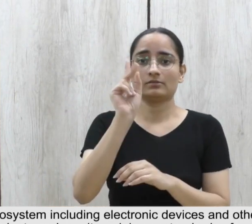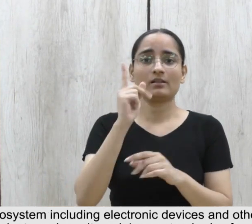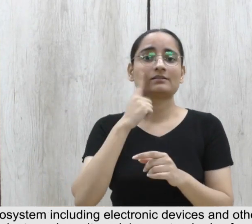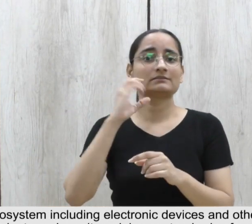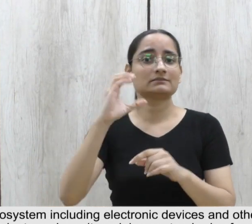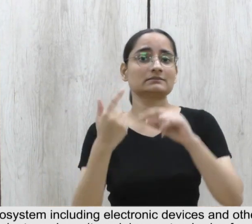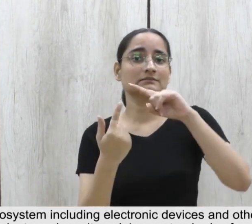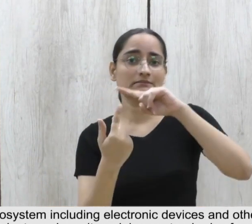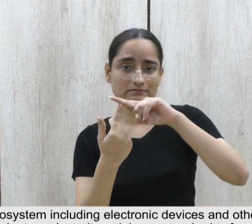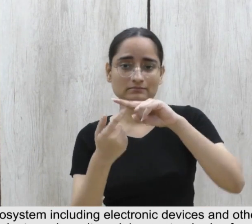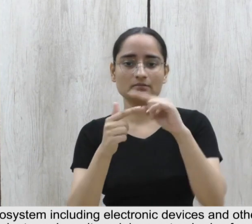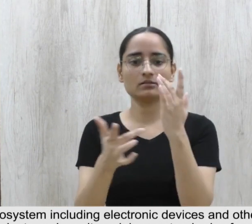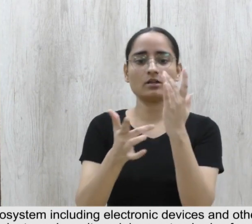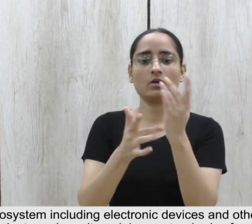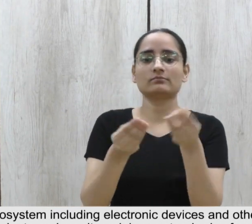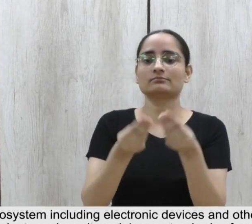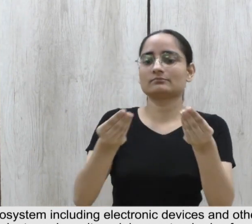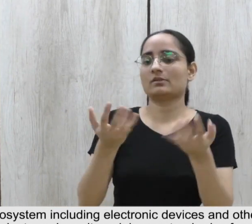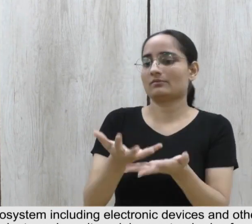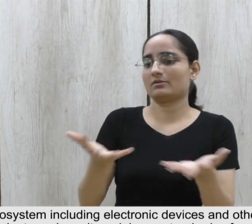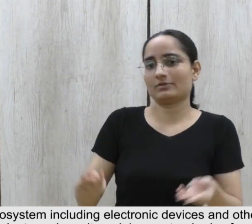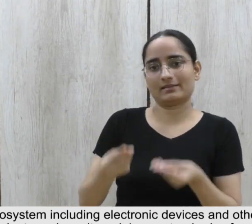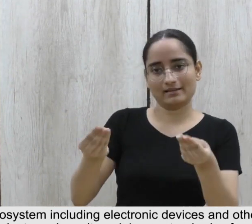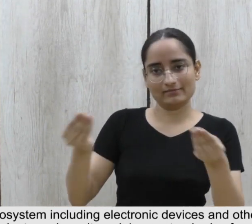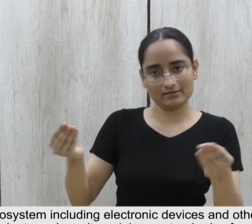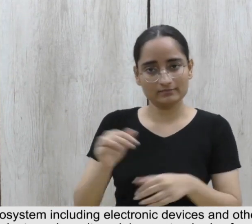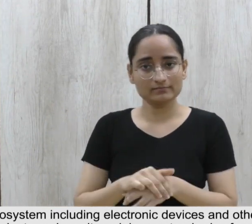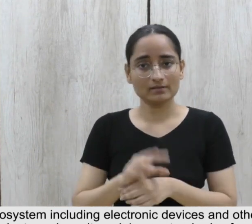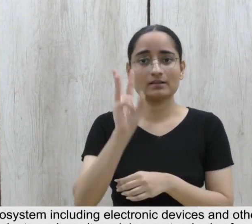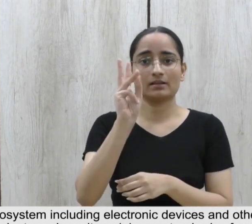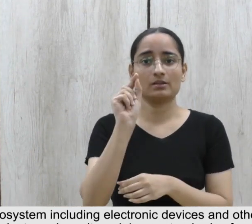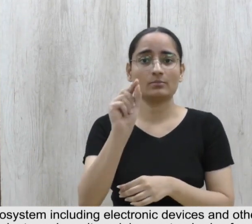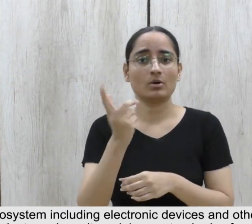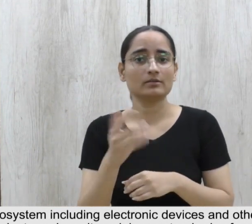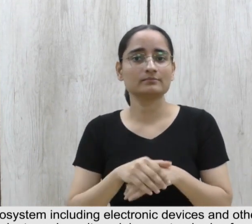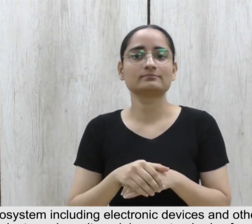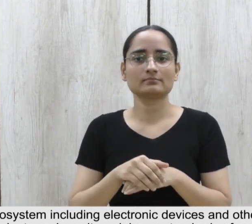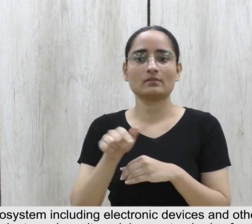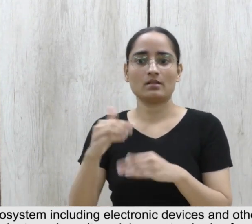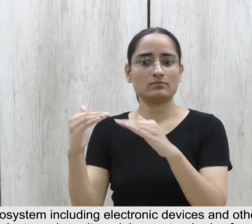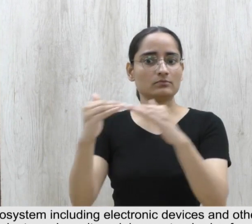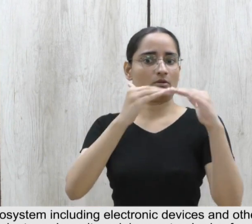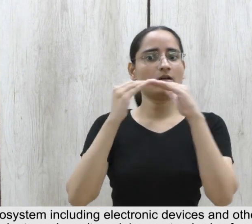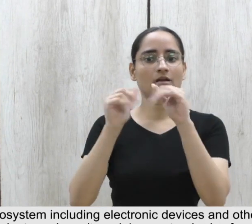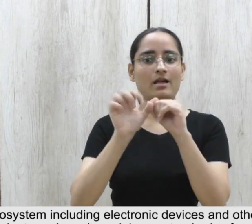2. ICT ecosystem including electronic devices and other services.